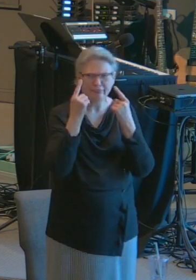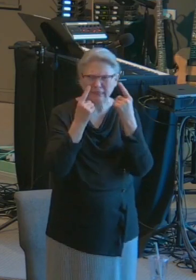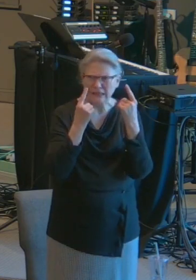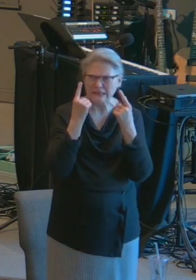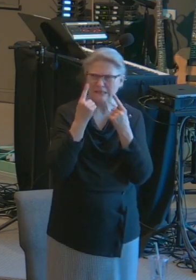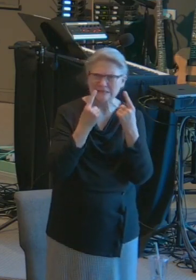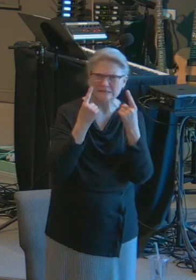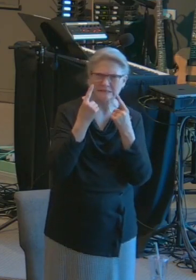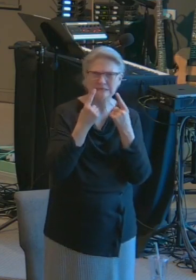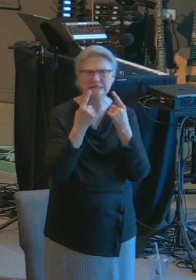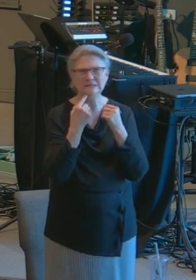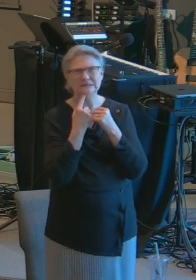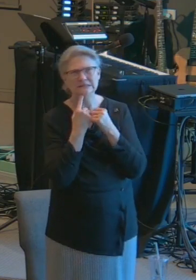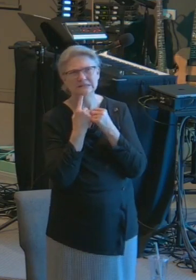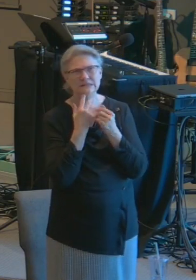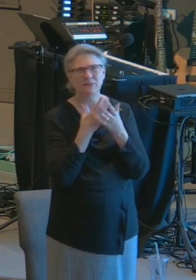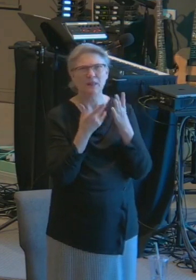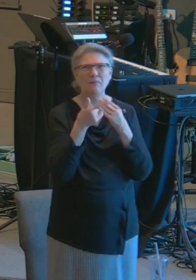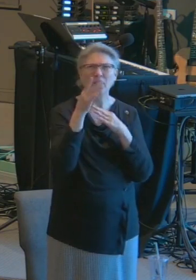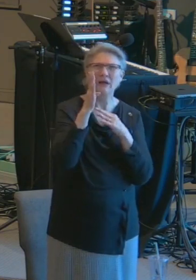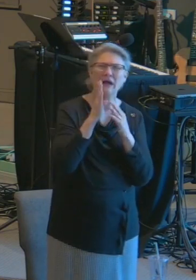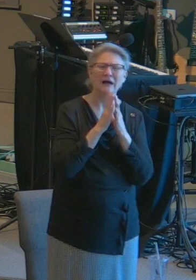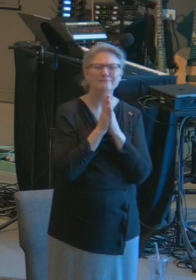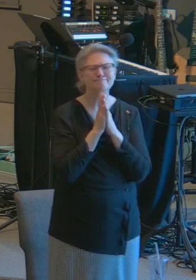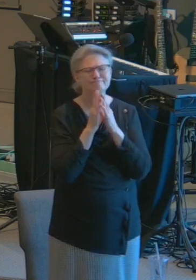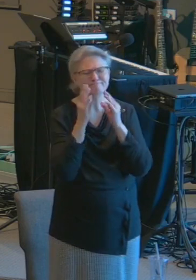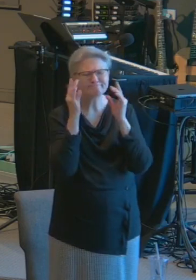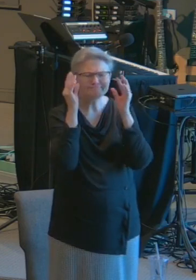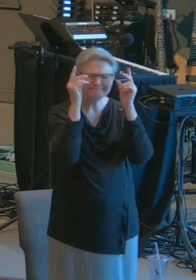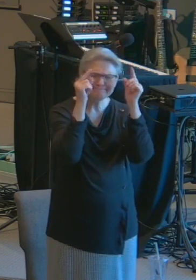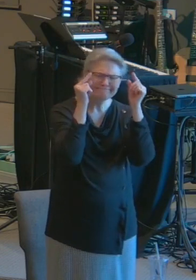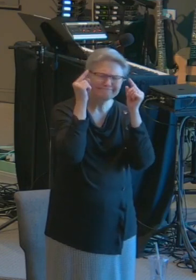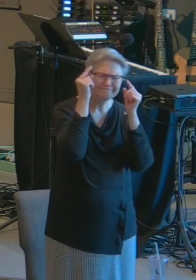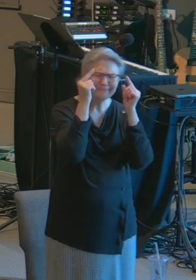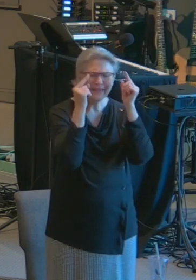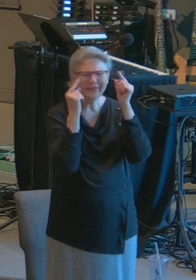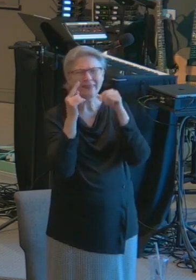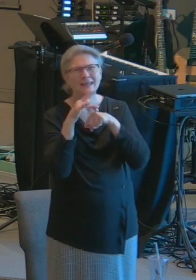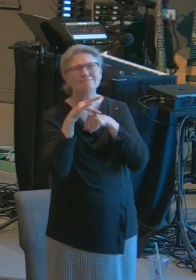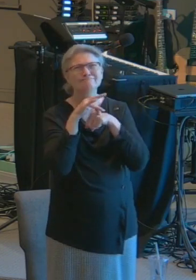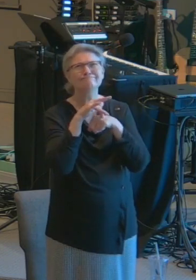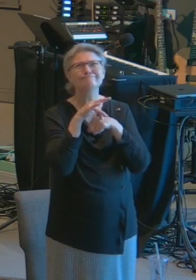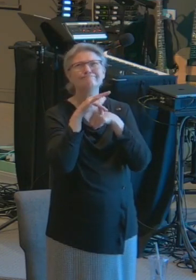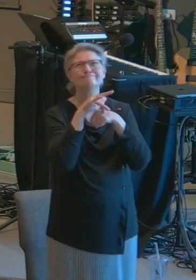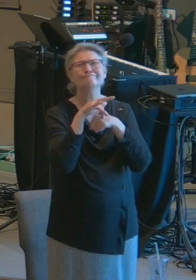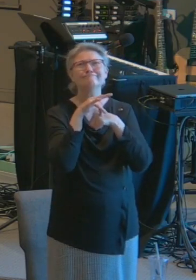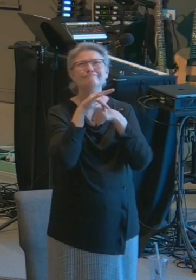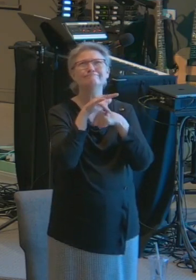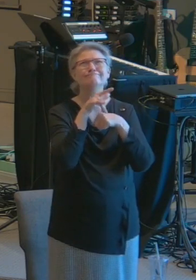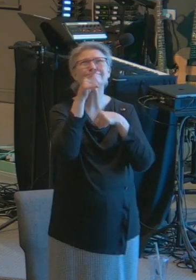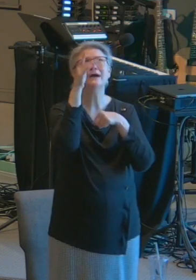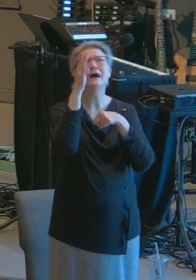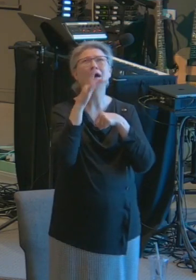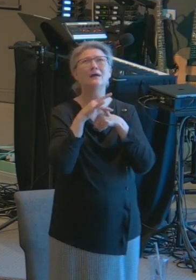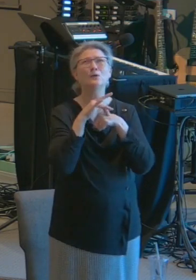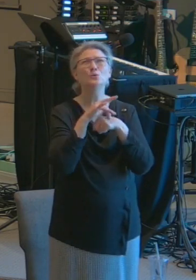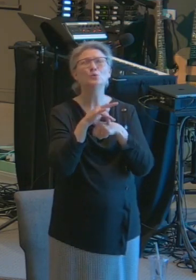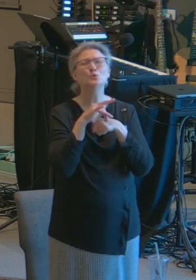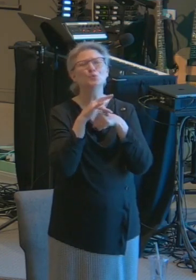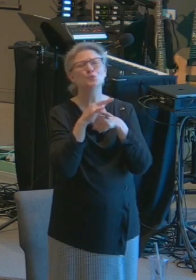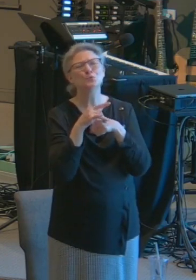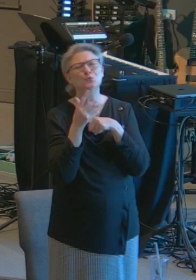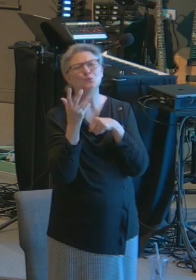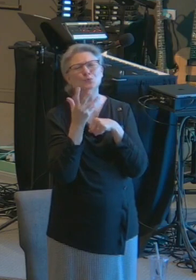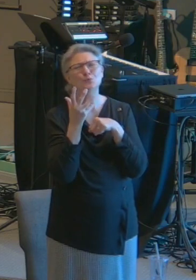something about God. And I began to think about Him, asking